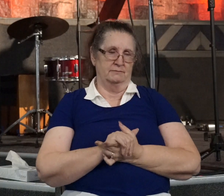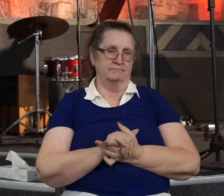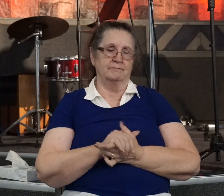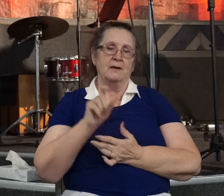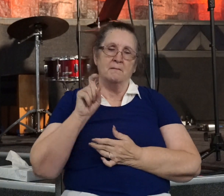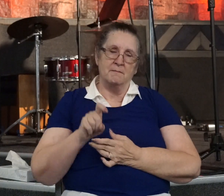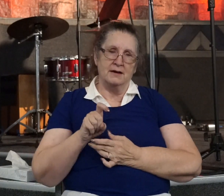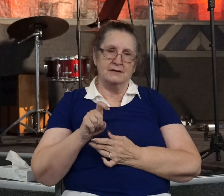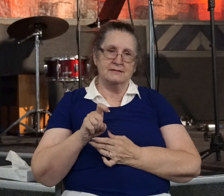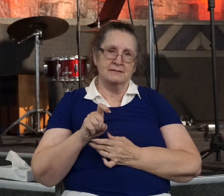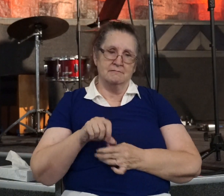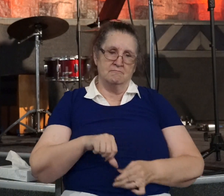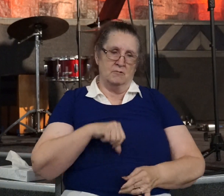Pride coming before the fall, right?